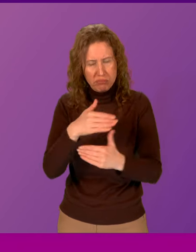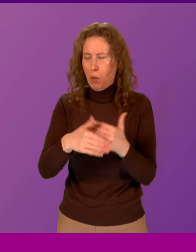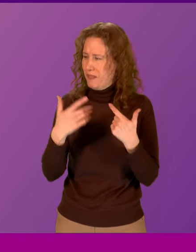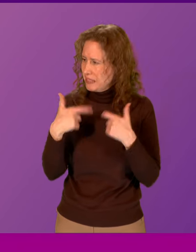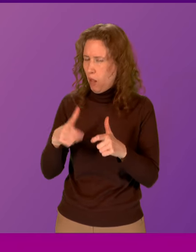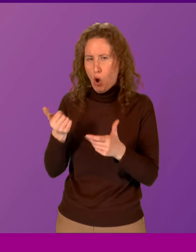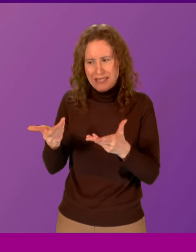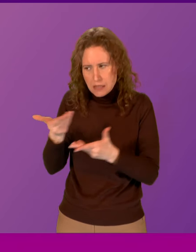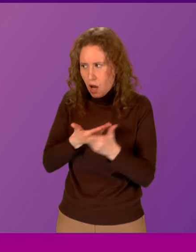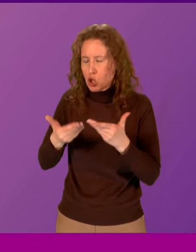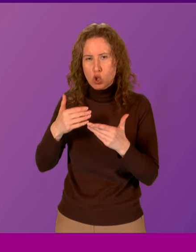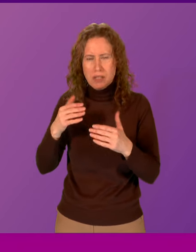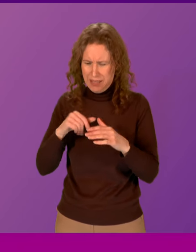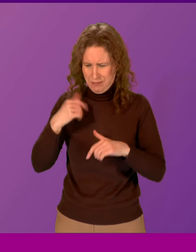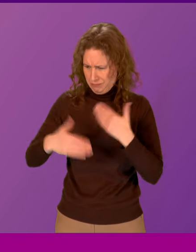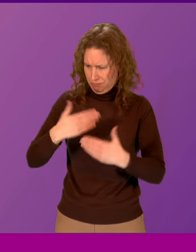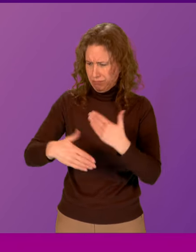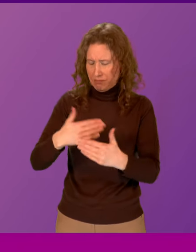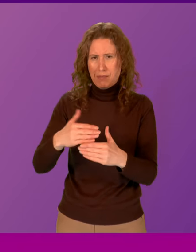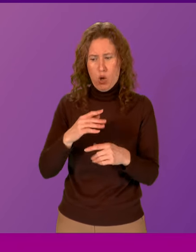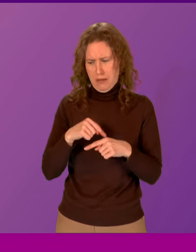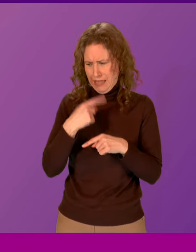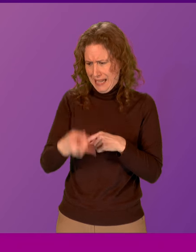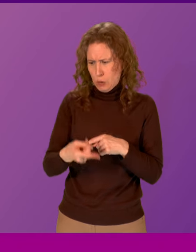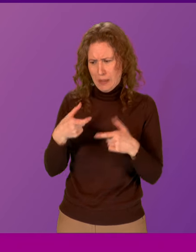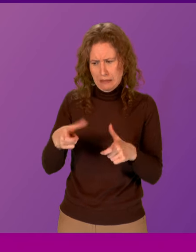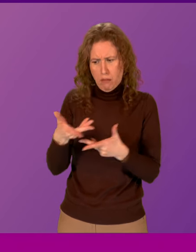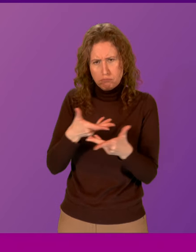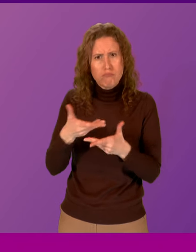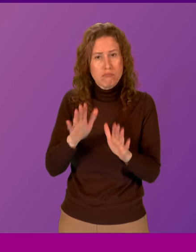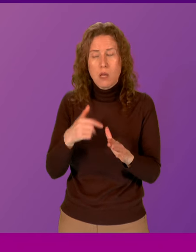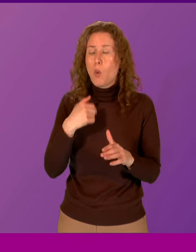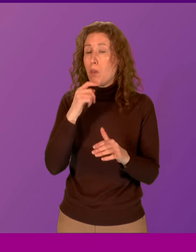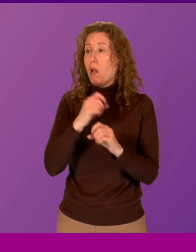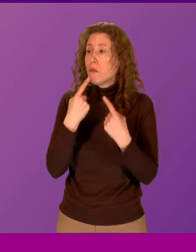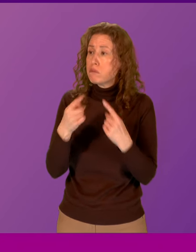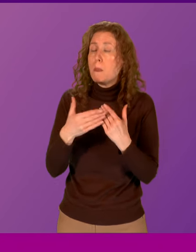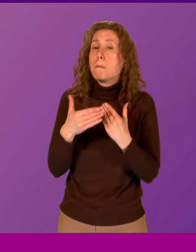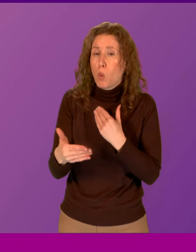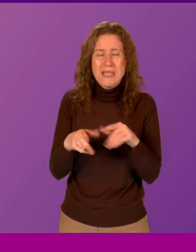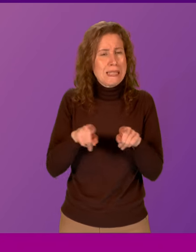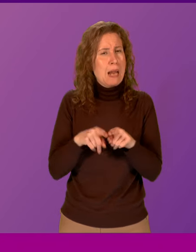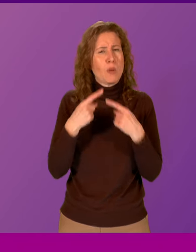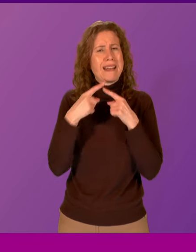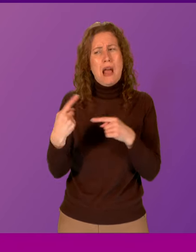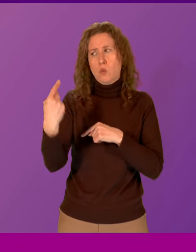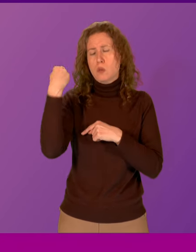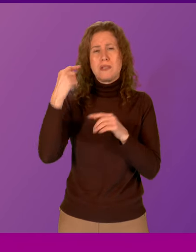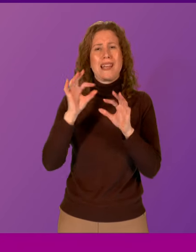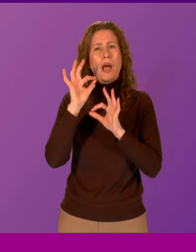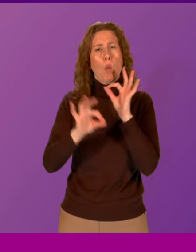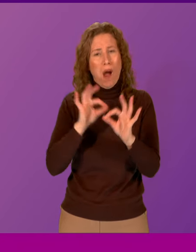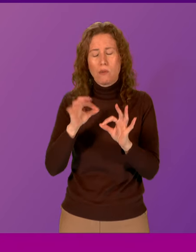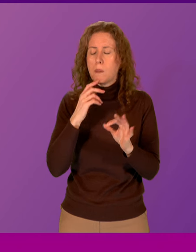continuing early next week. We'll see more as soon as we can, as with the announcement of the inquiry, we'll ensure that